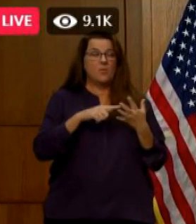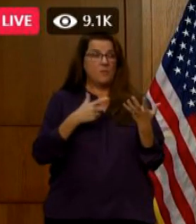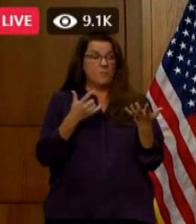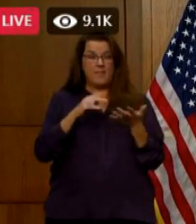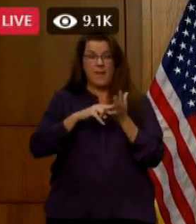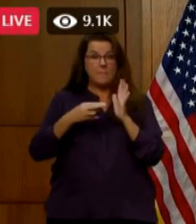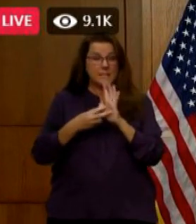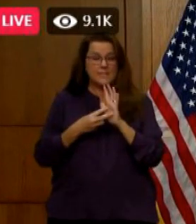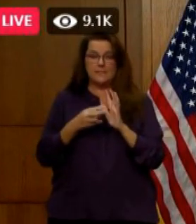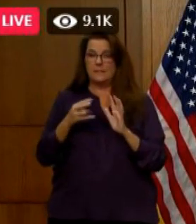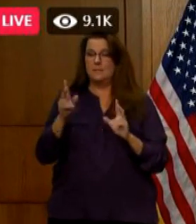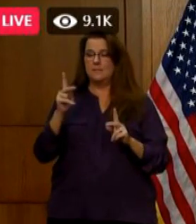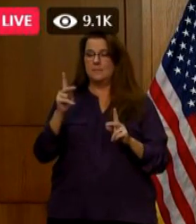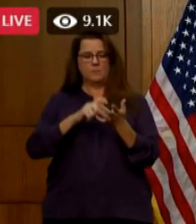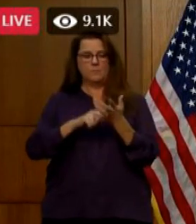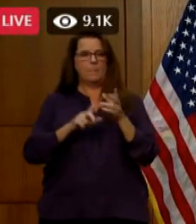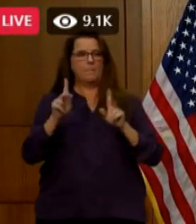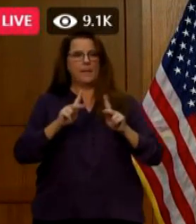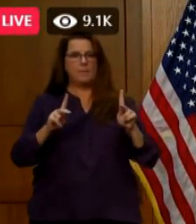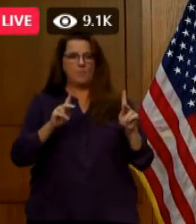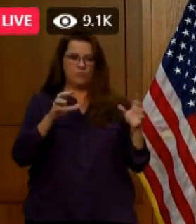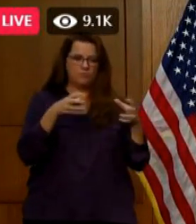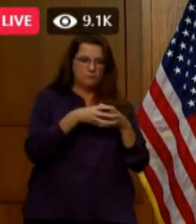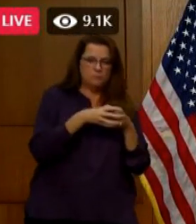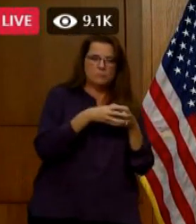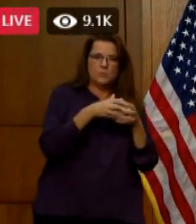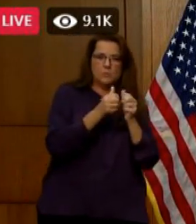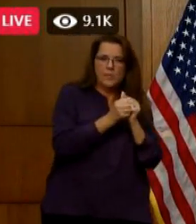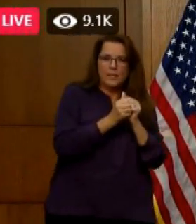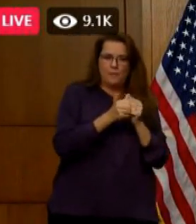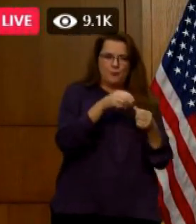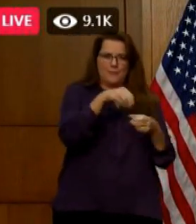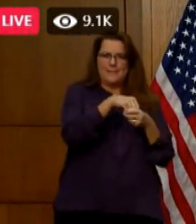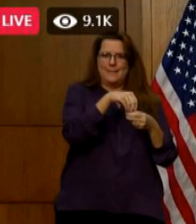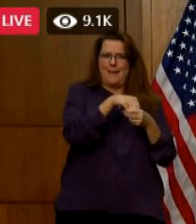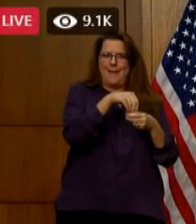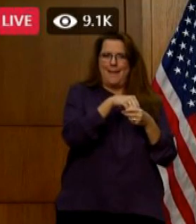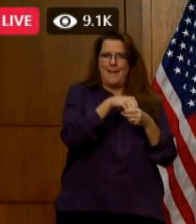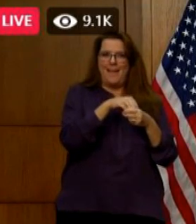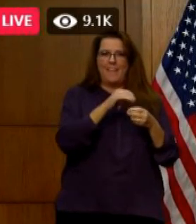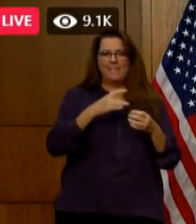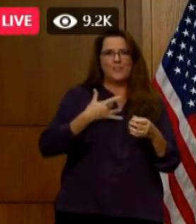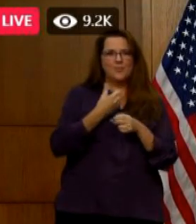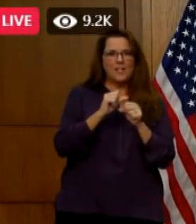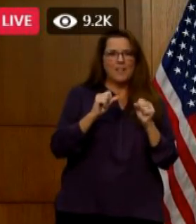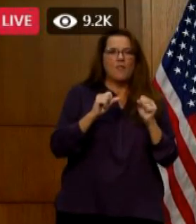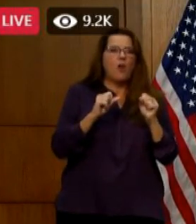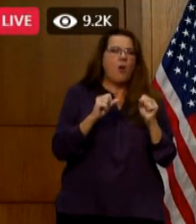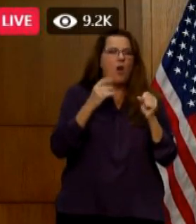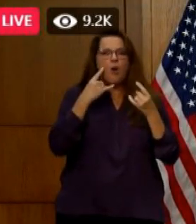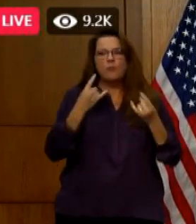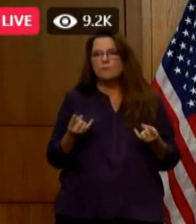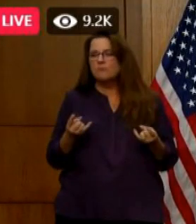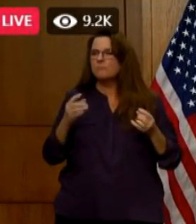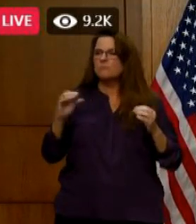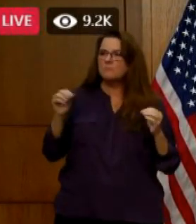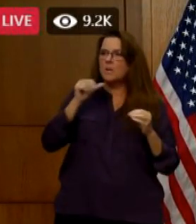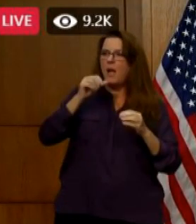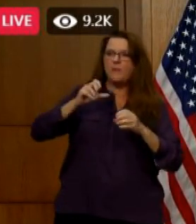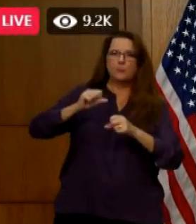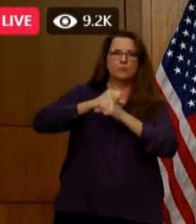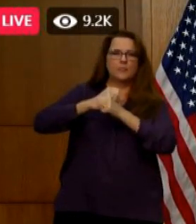often indoors, in places where they feel safe and they let their guard down. Virginia,